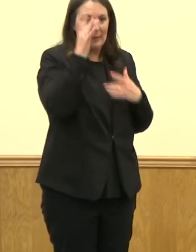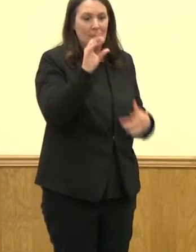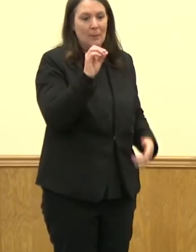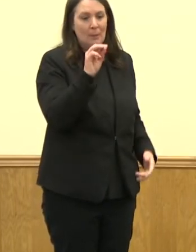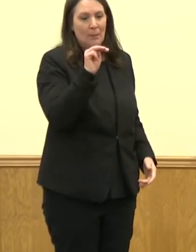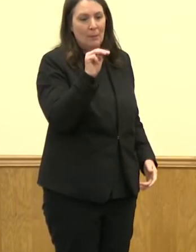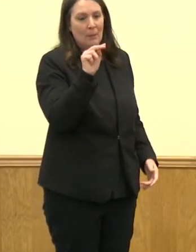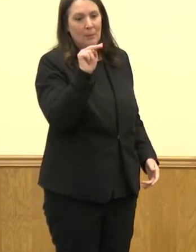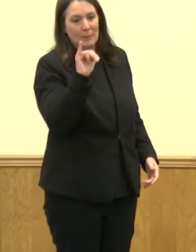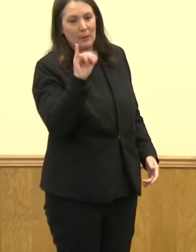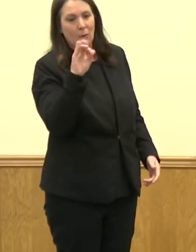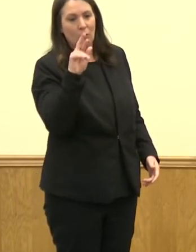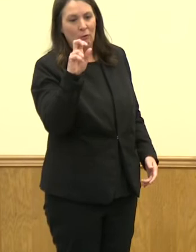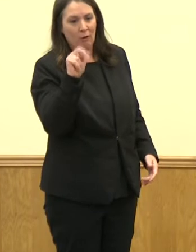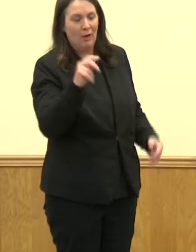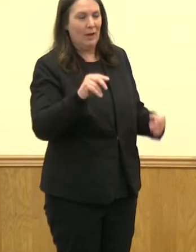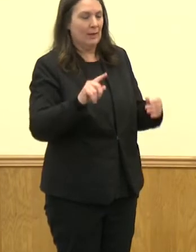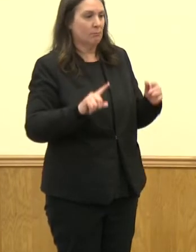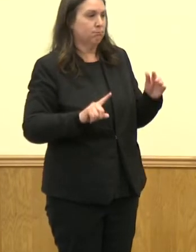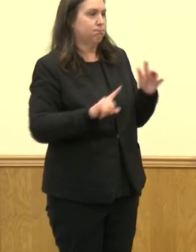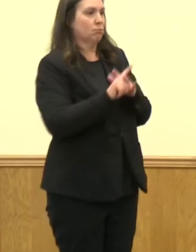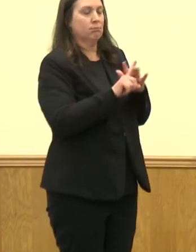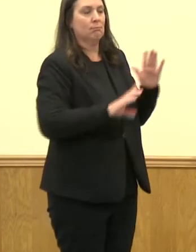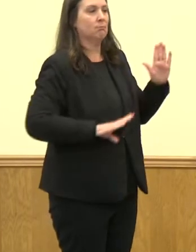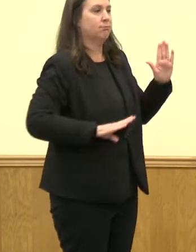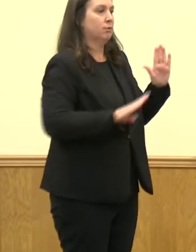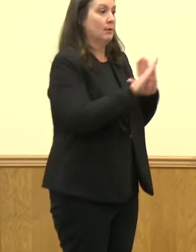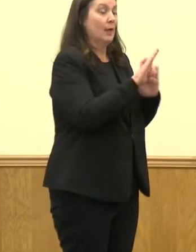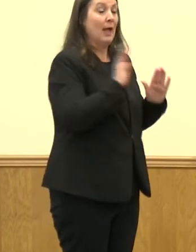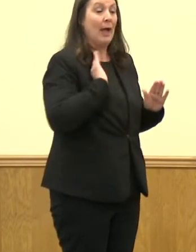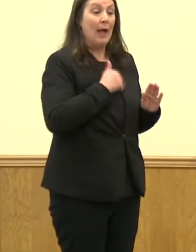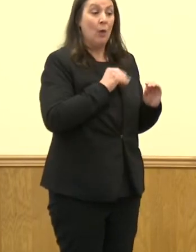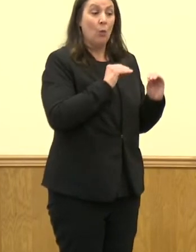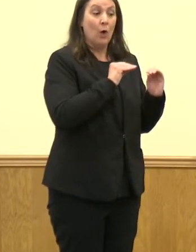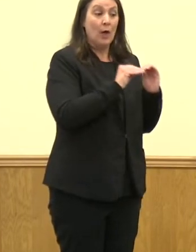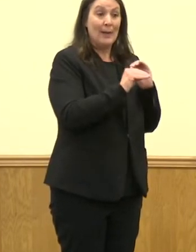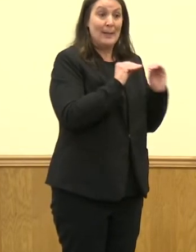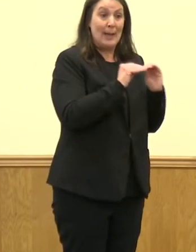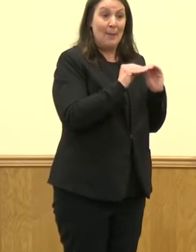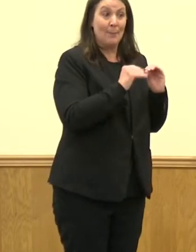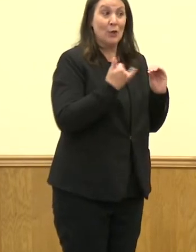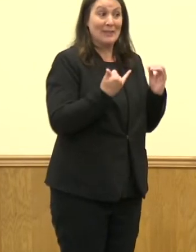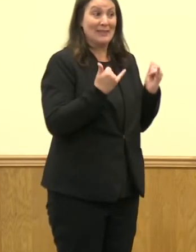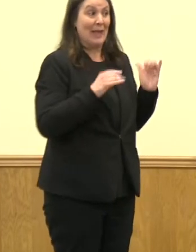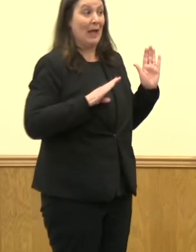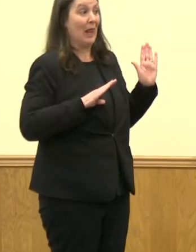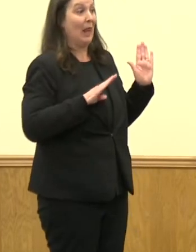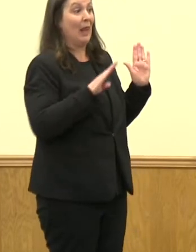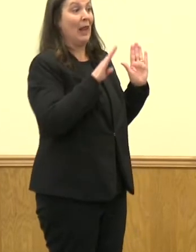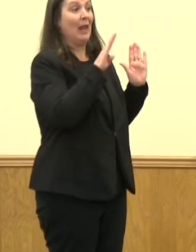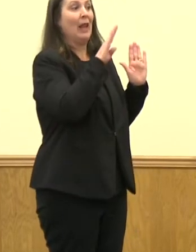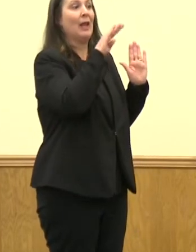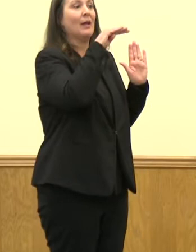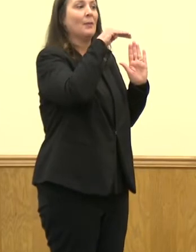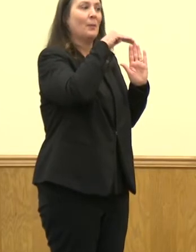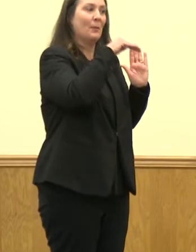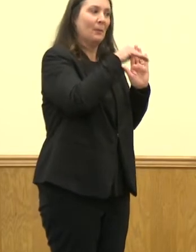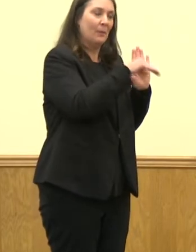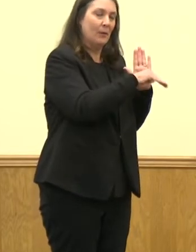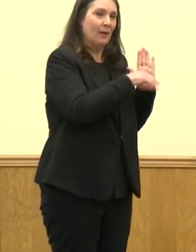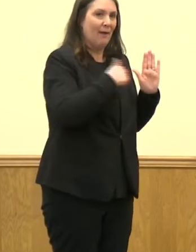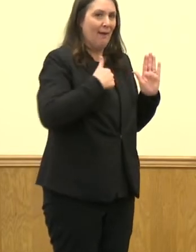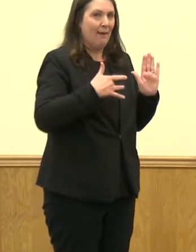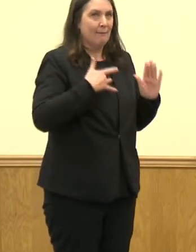our numbers, as has been reported nationally, are drifting downward slightly, which is a relief